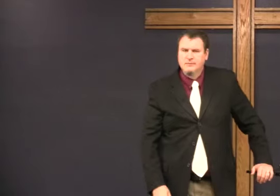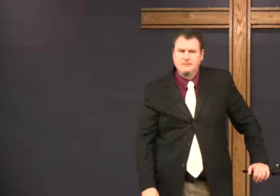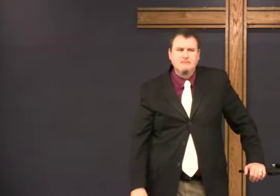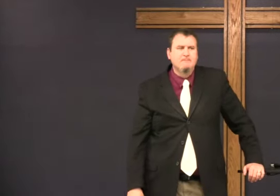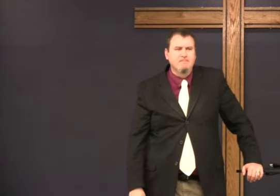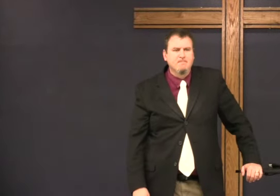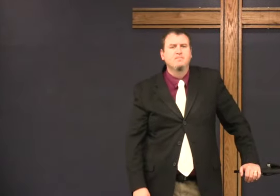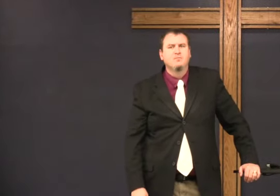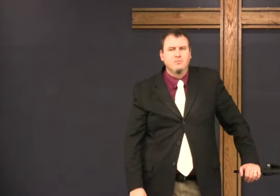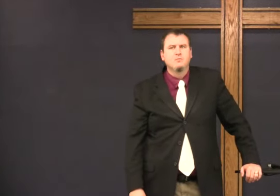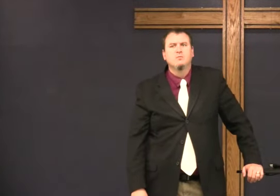times